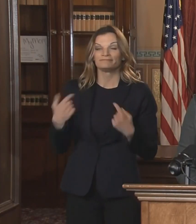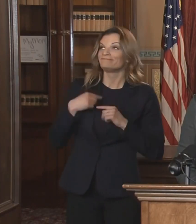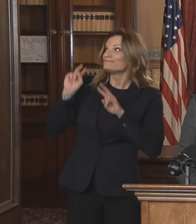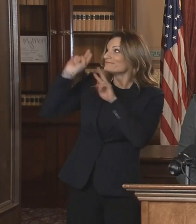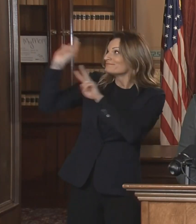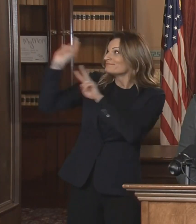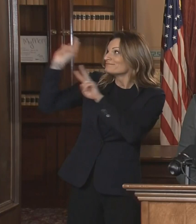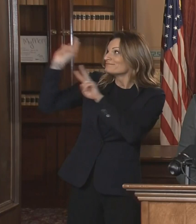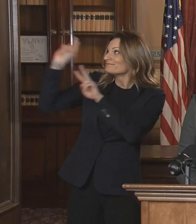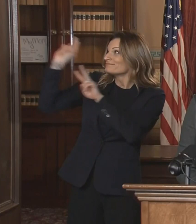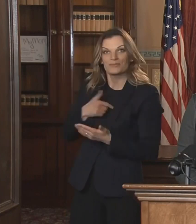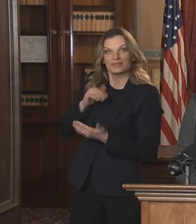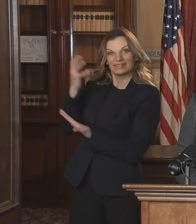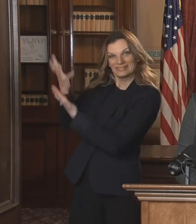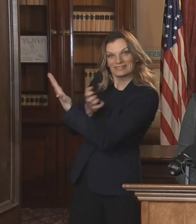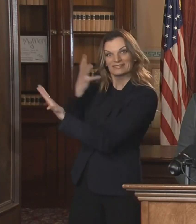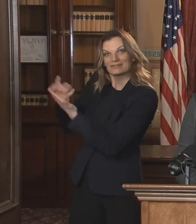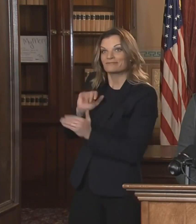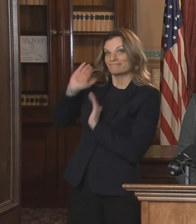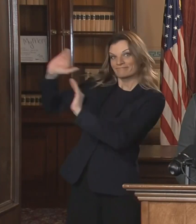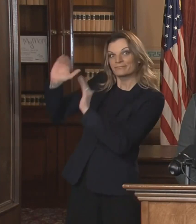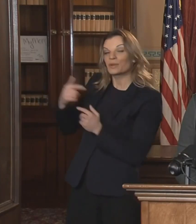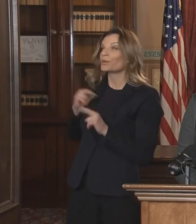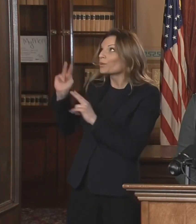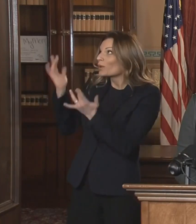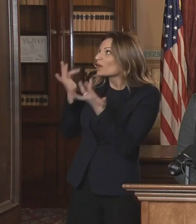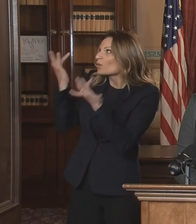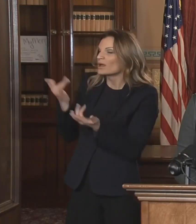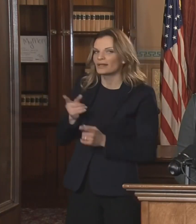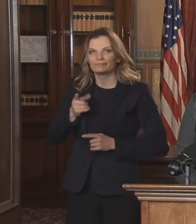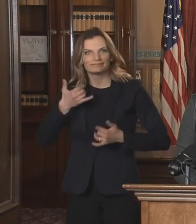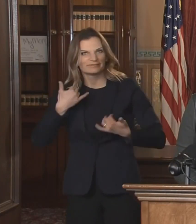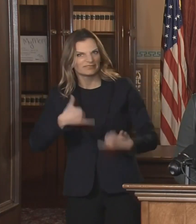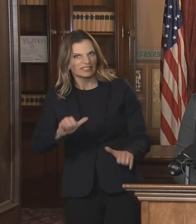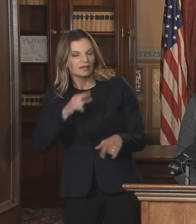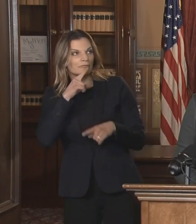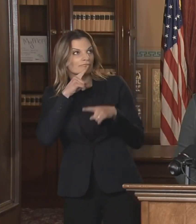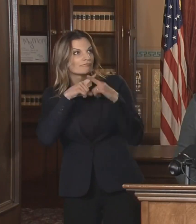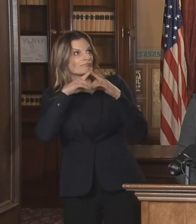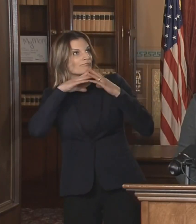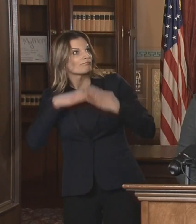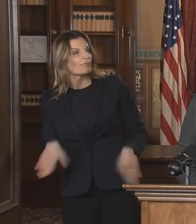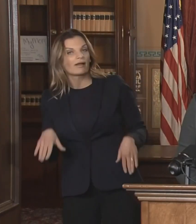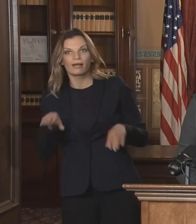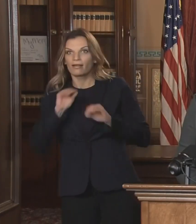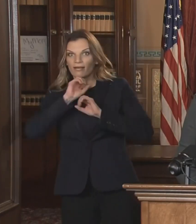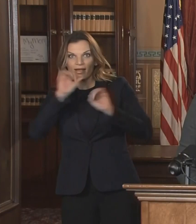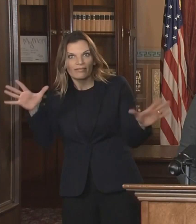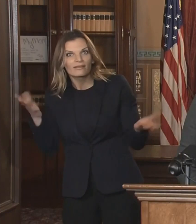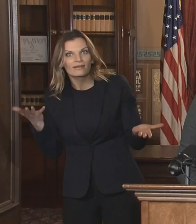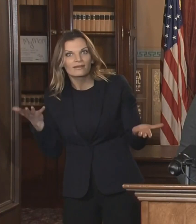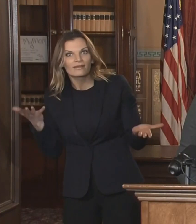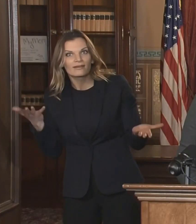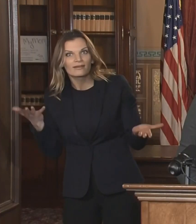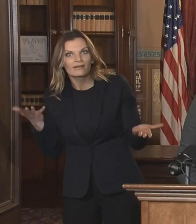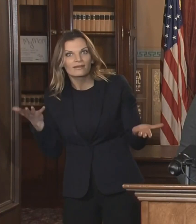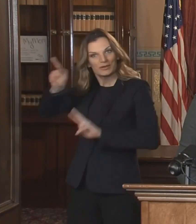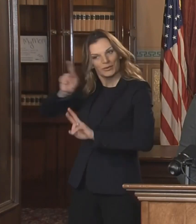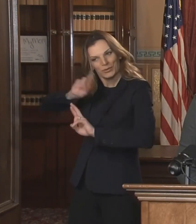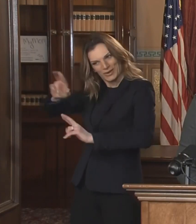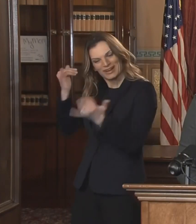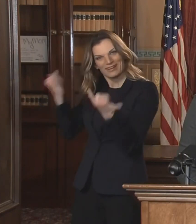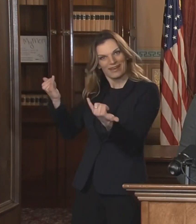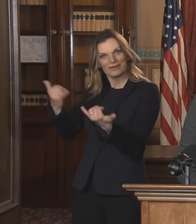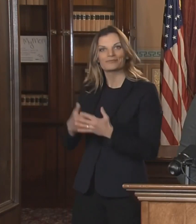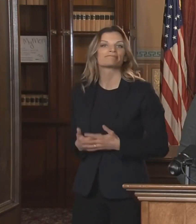able to agree on a plan, and that's why we need to take action at the state level. It's crucial for us to come together now